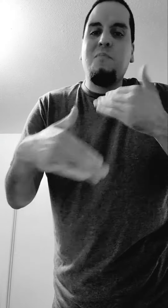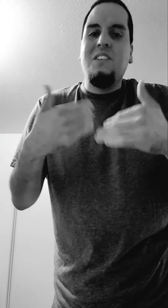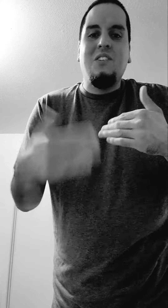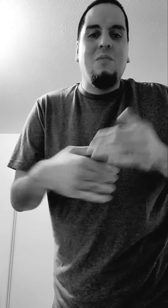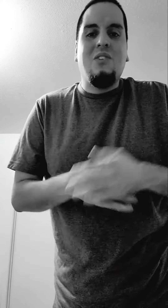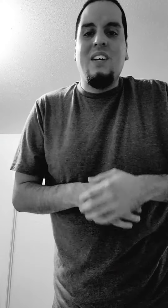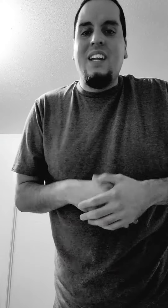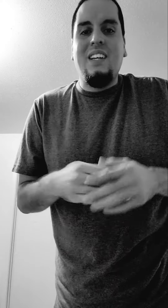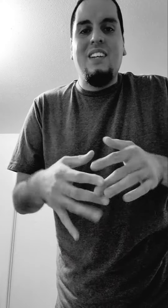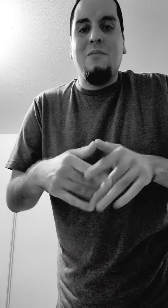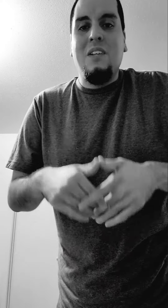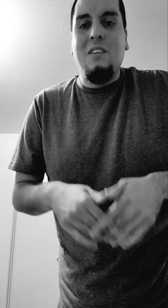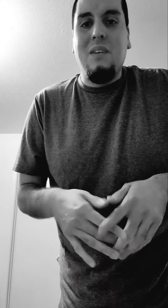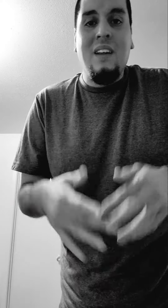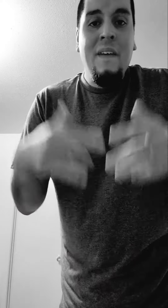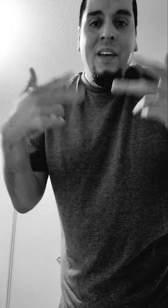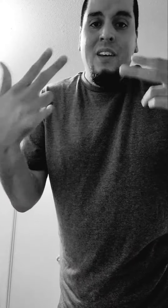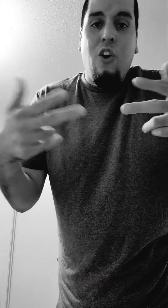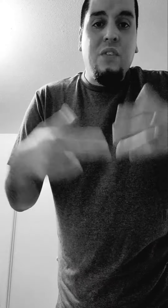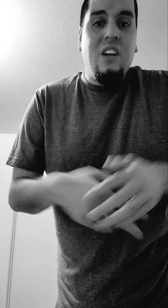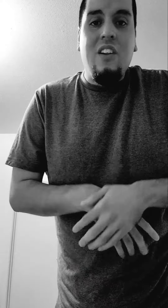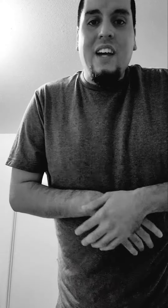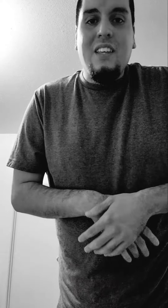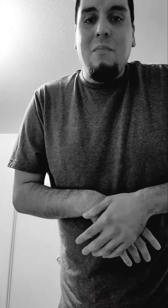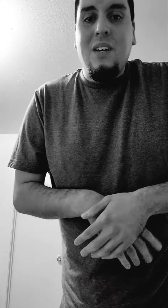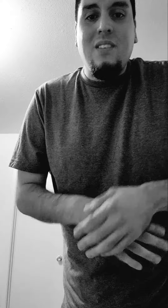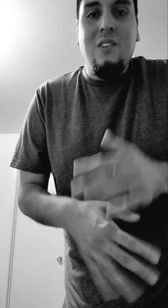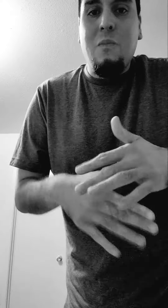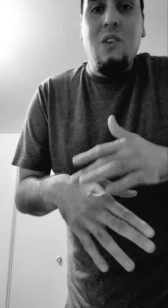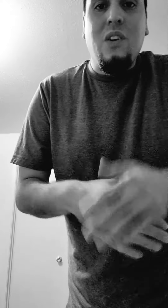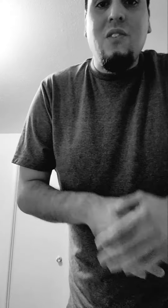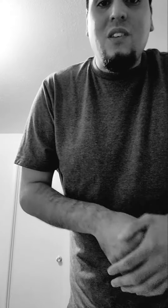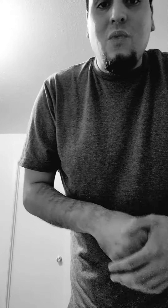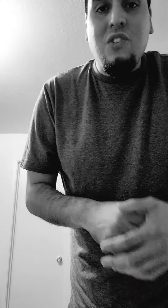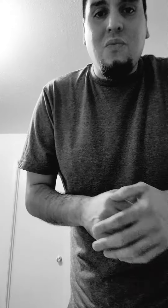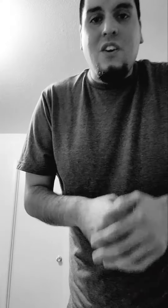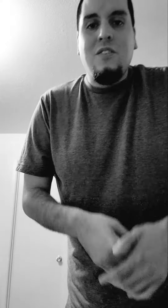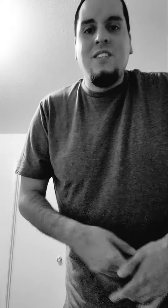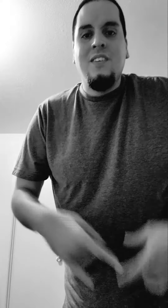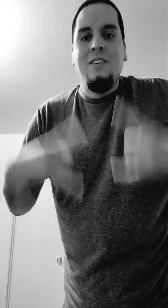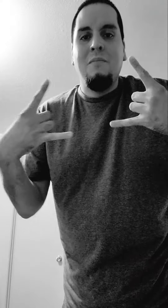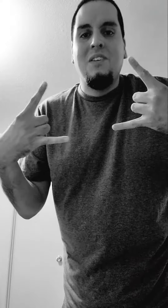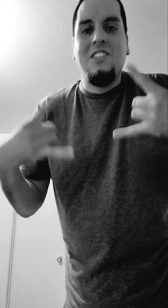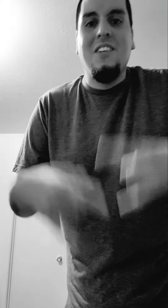spit a little bit quick. I didn't get it completely, but hopefully y'all like that, man. It's a little bit quicker than the original verse. Much love.